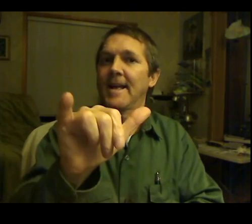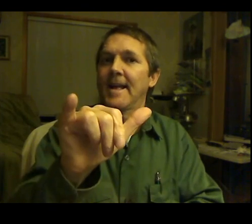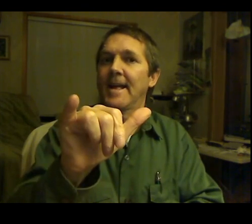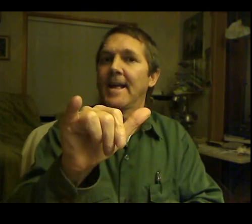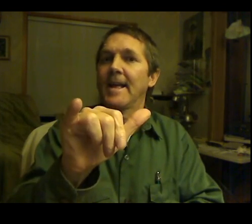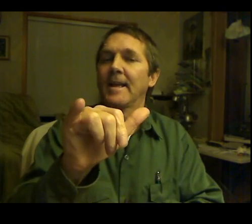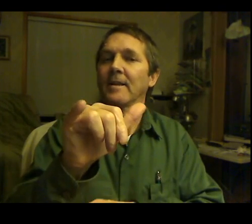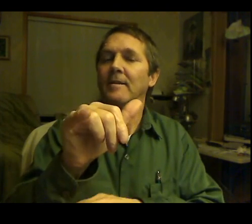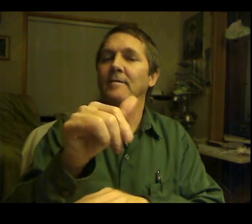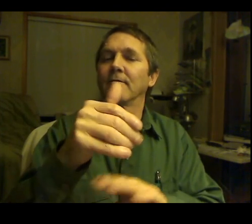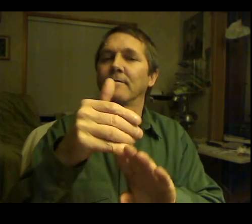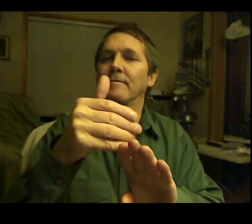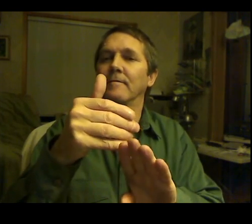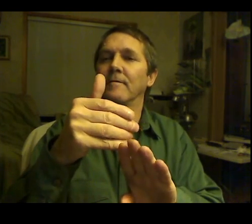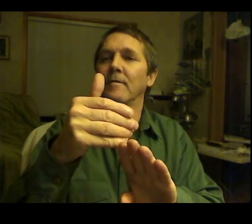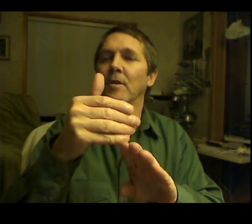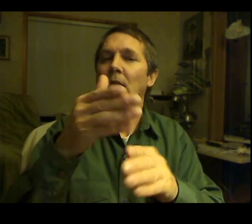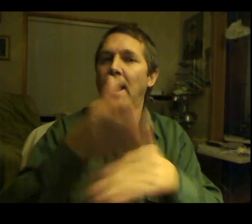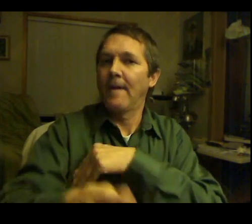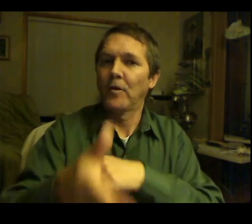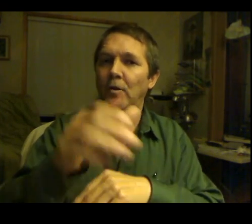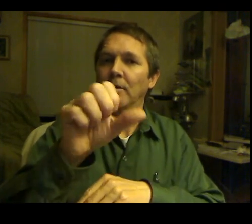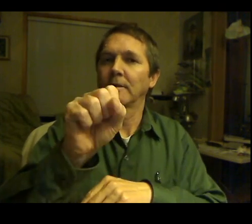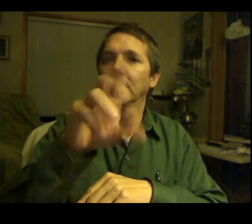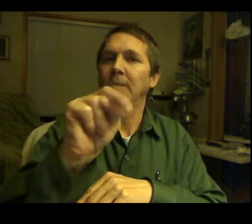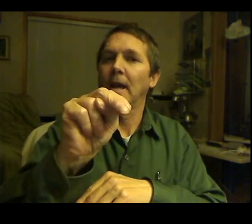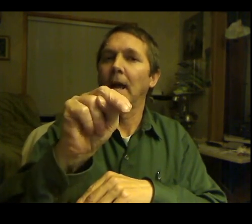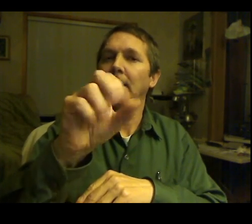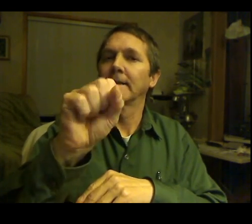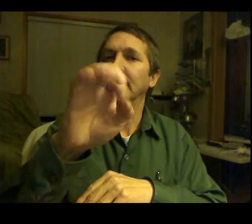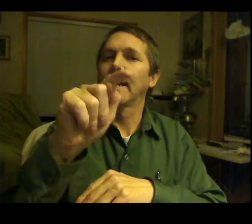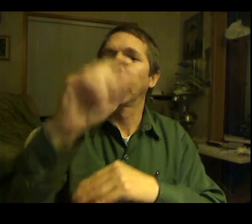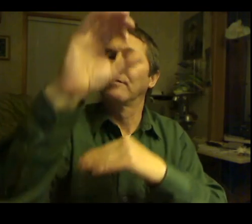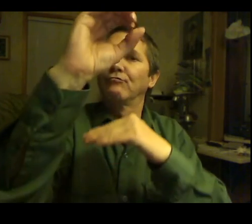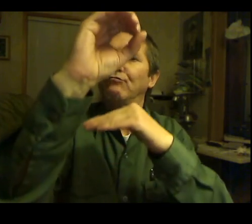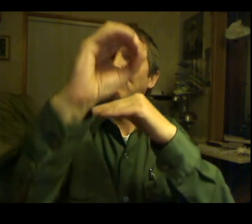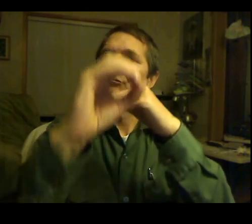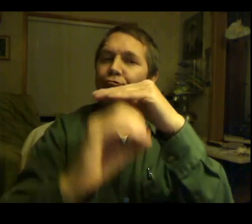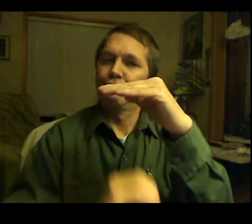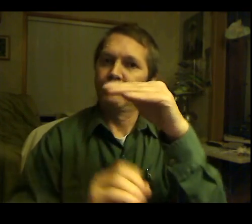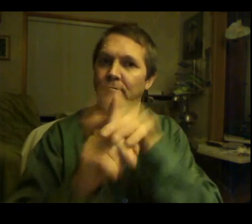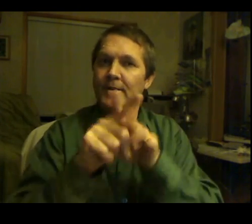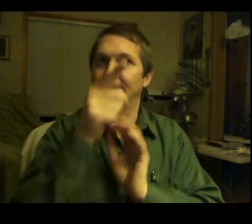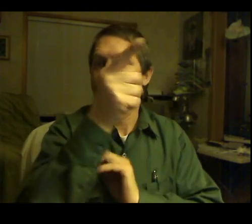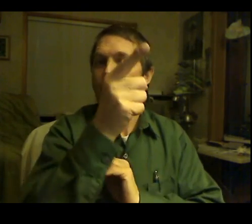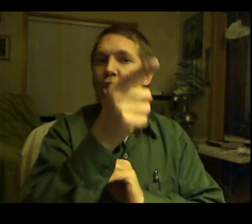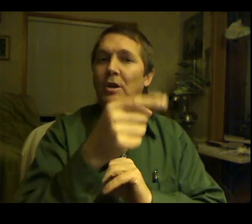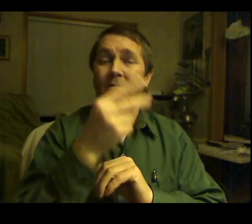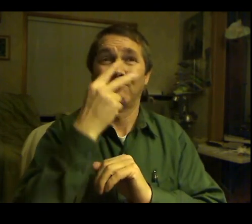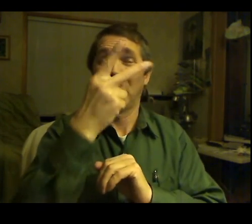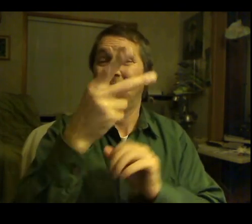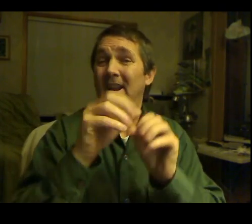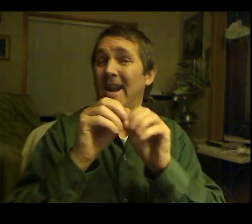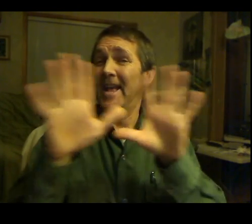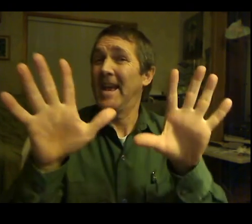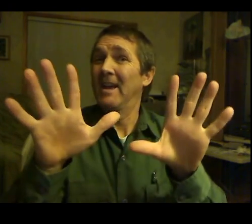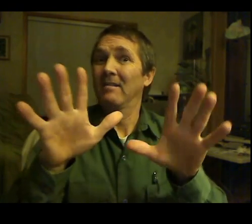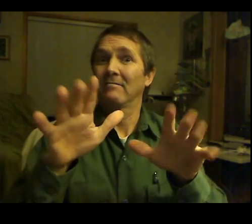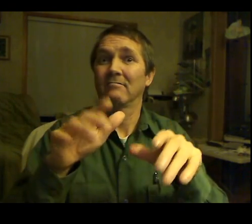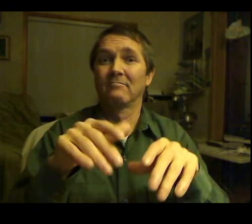stimulate innovation around this industry. And that's where the problems of the auto industry that we were just talking about meet the oppression of the energy